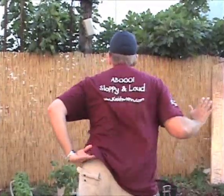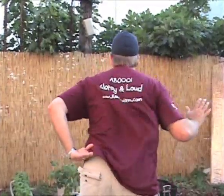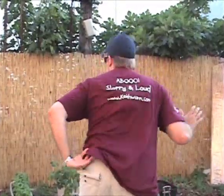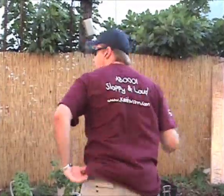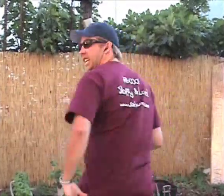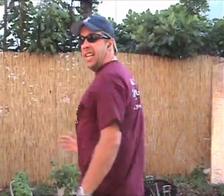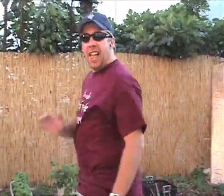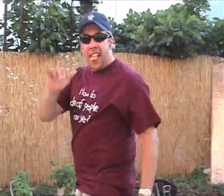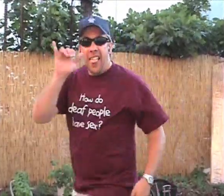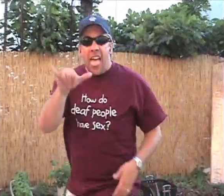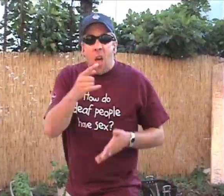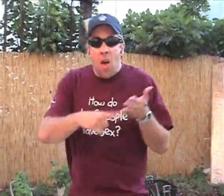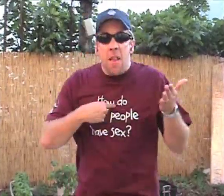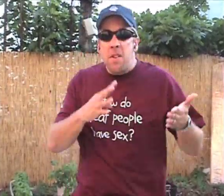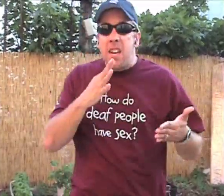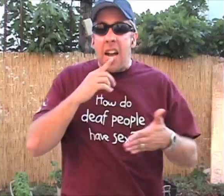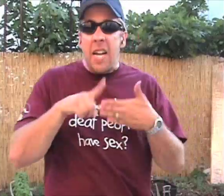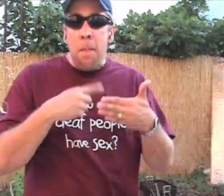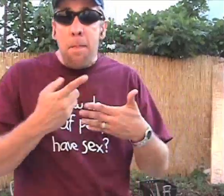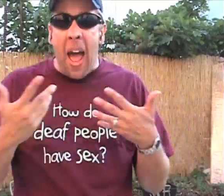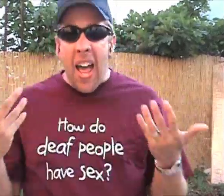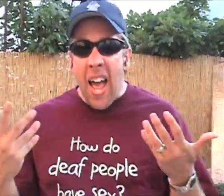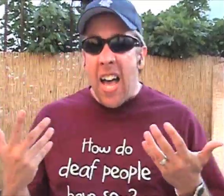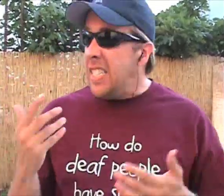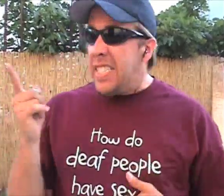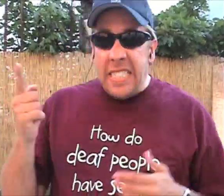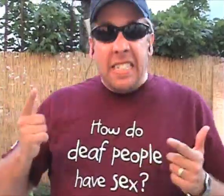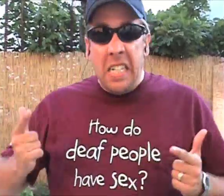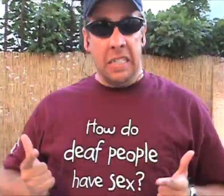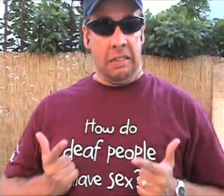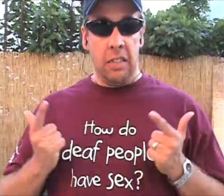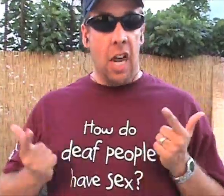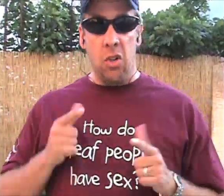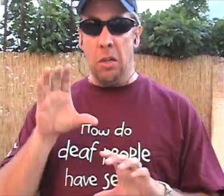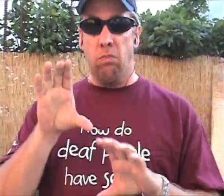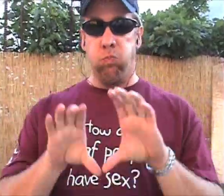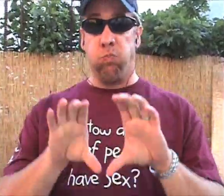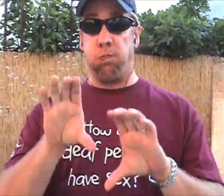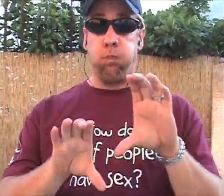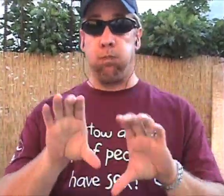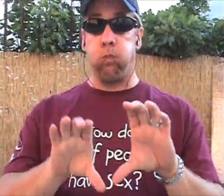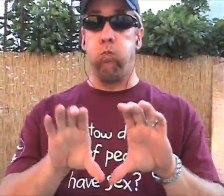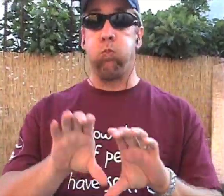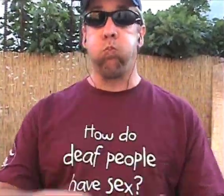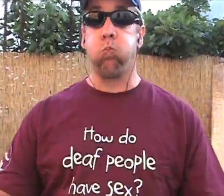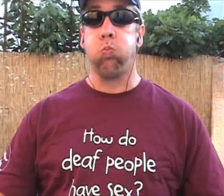Yeah, that honky-tonk Ba-donk-a-donk